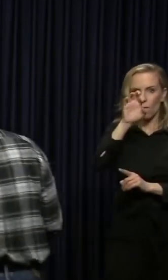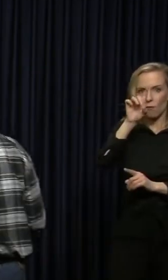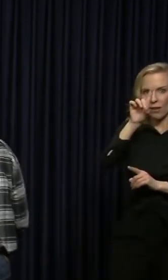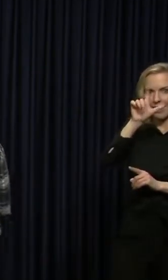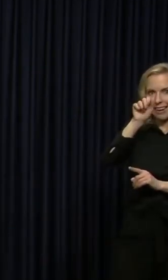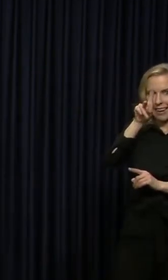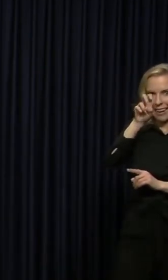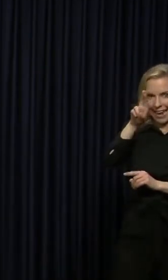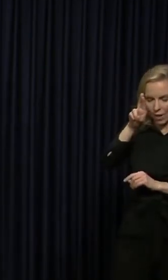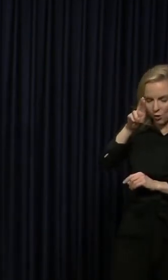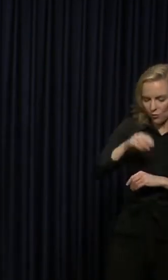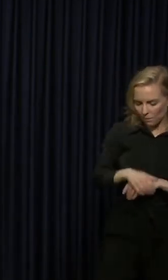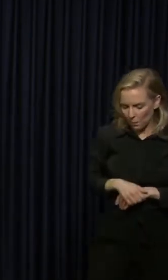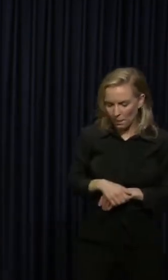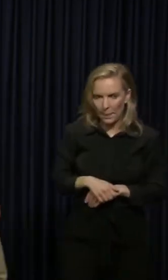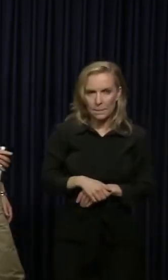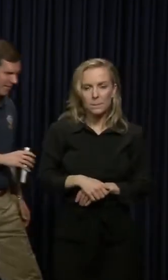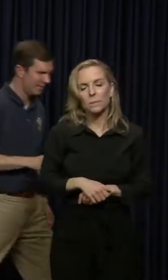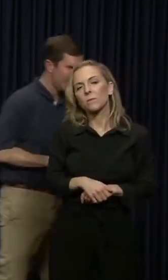Thank you. you.